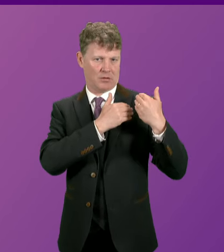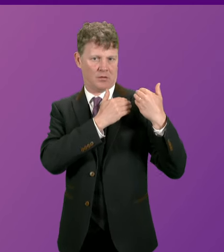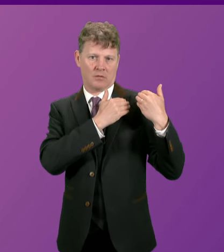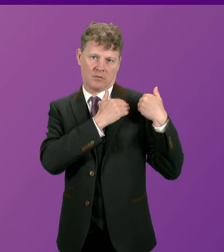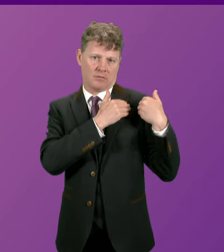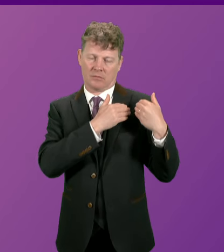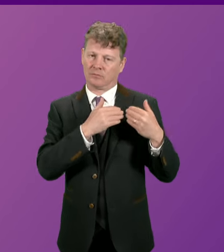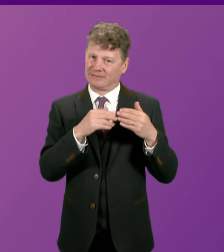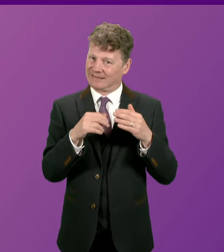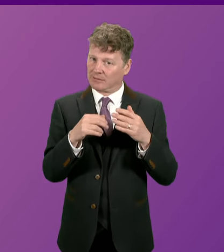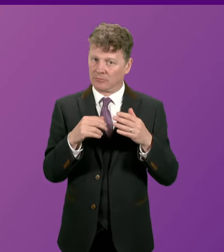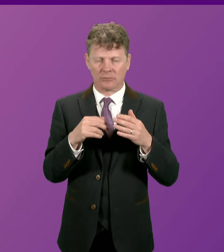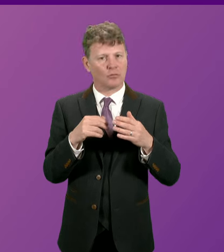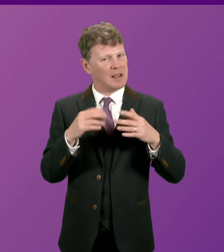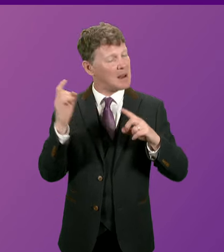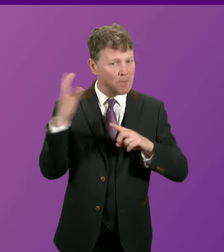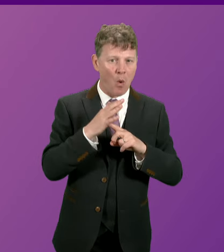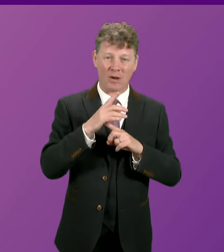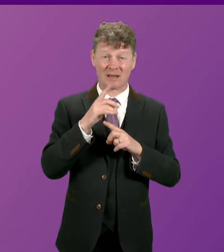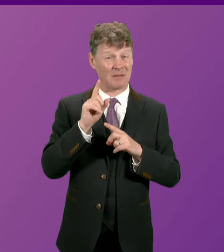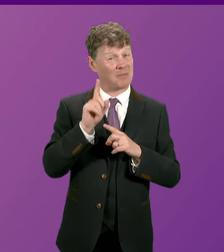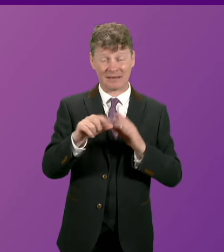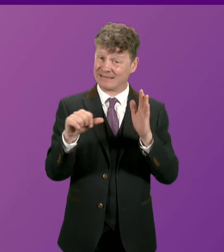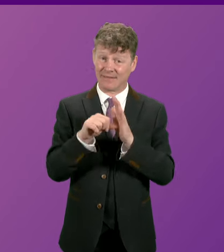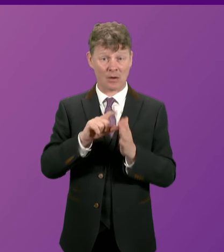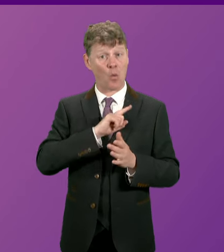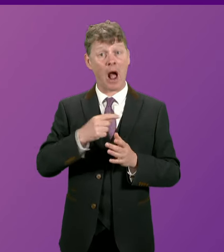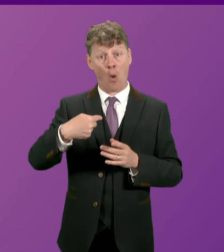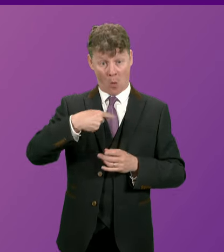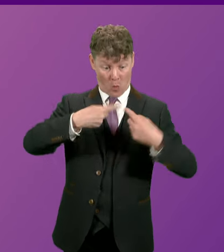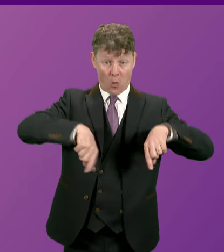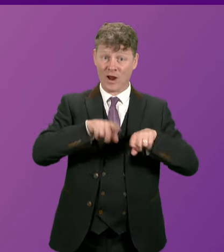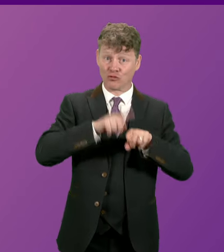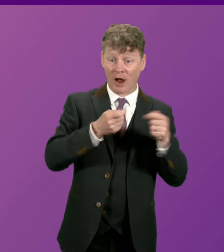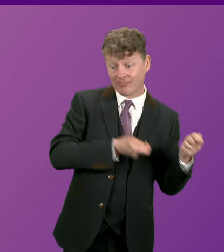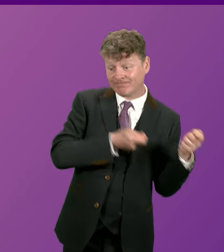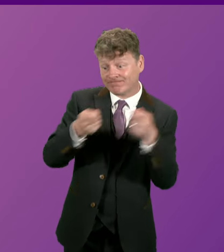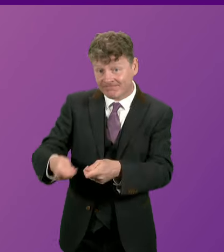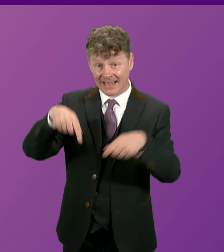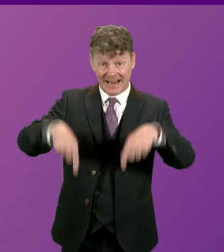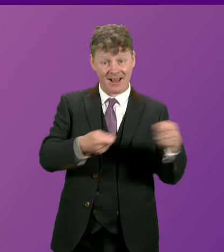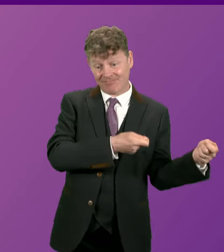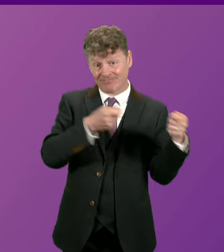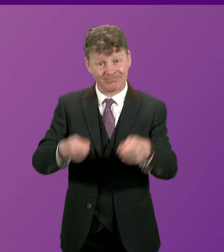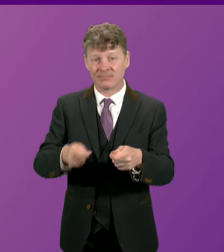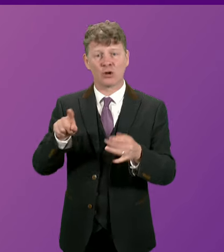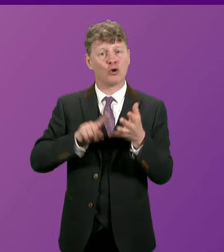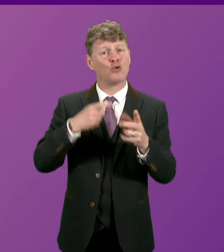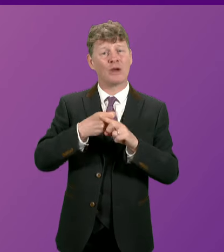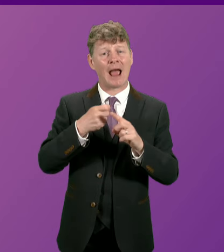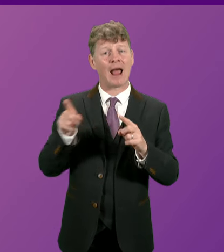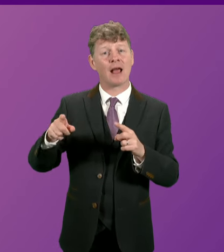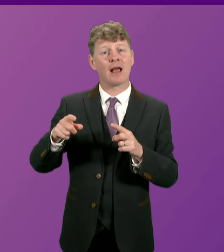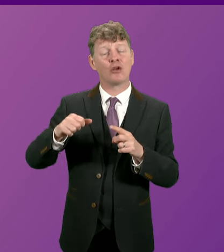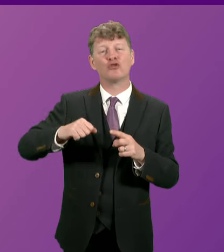whenever we bring even the mildest of action to this chamber it's opposed by for example the UK Labour Party Scottish